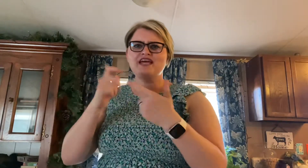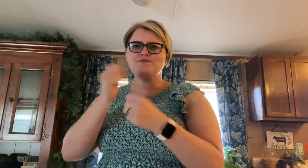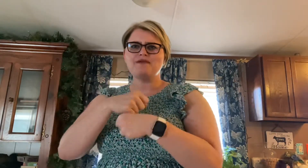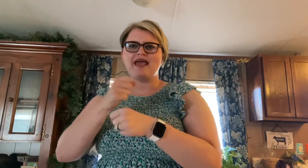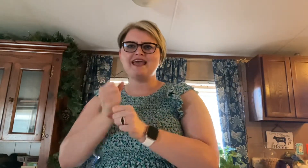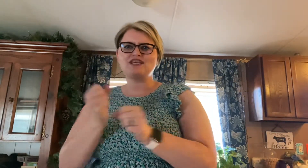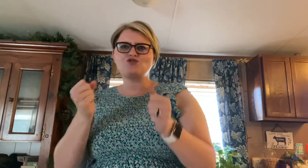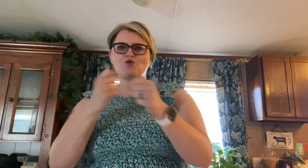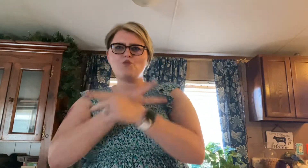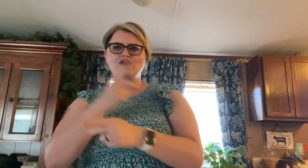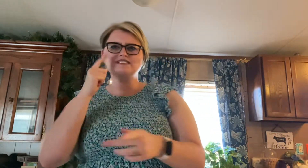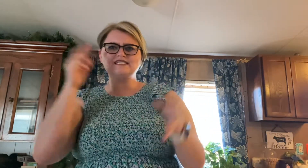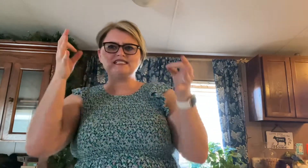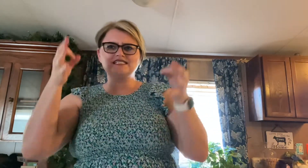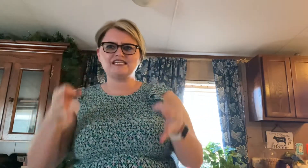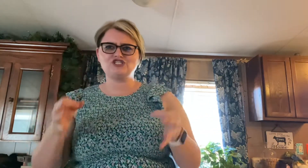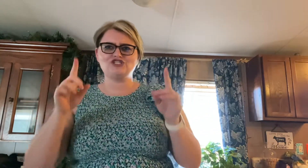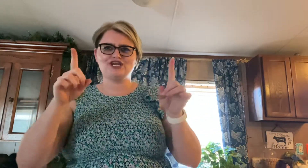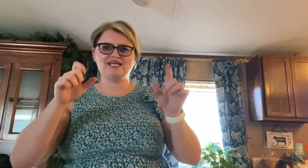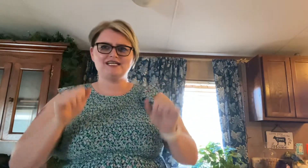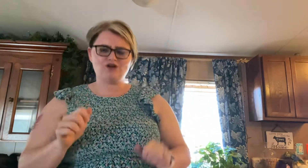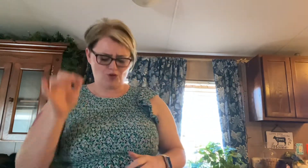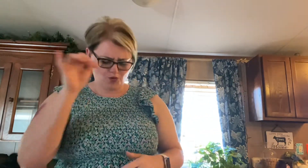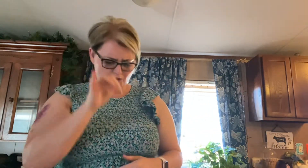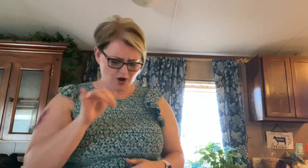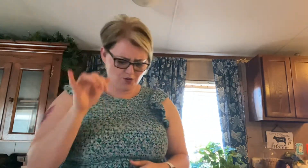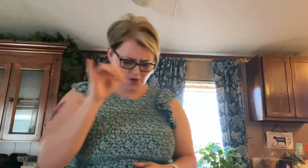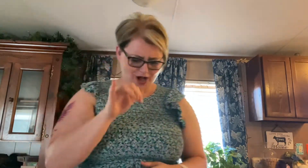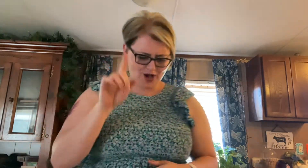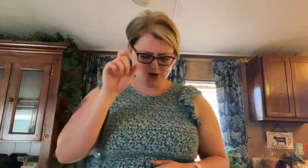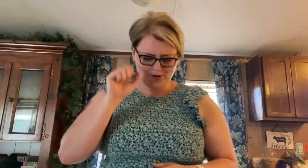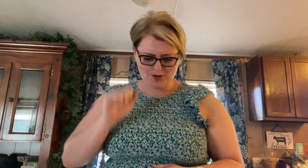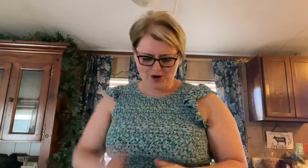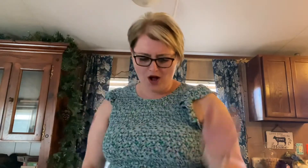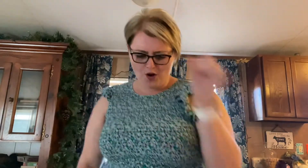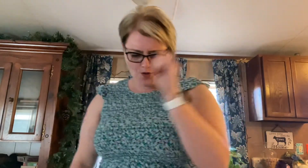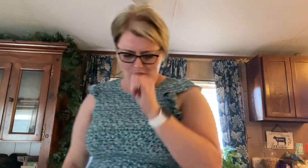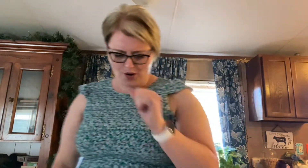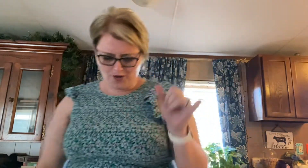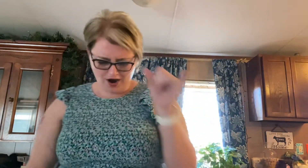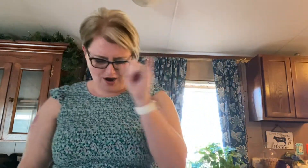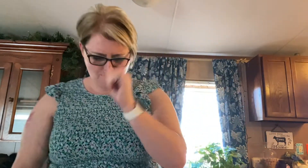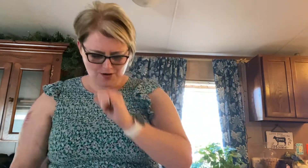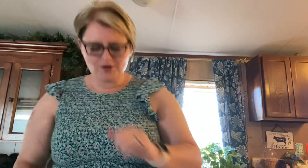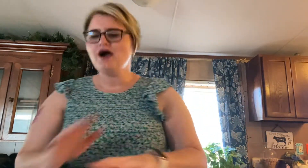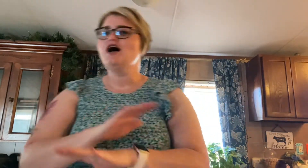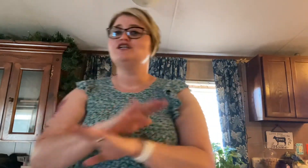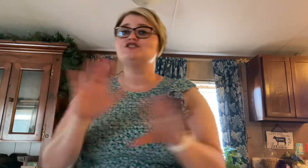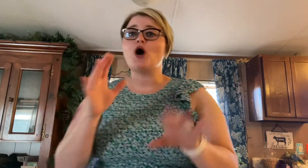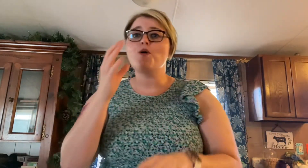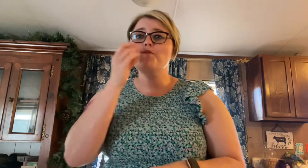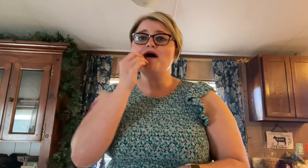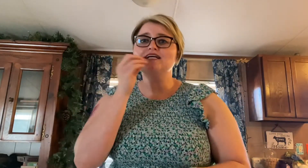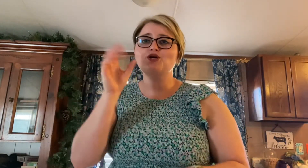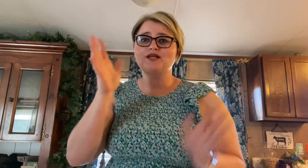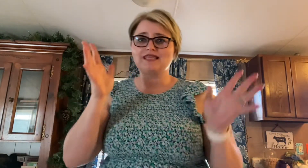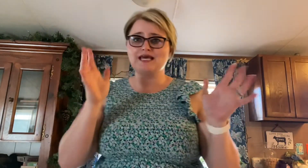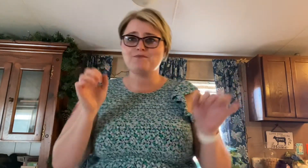make the worst decisions Oh, oh, oh, oh, oh Don't bite your lip